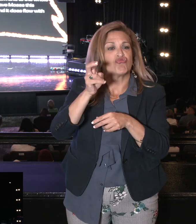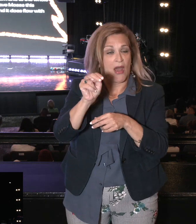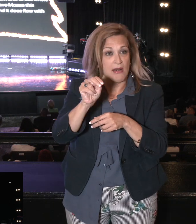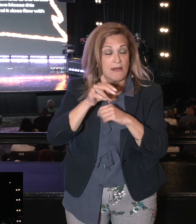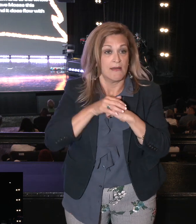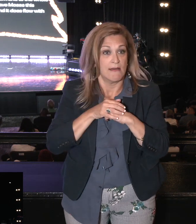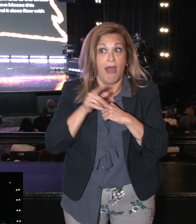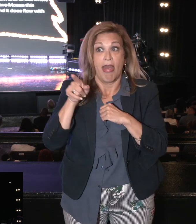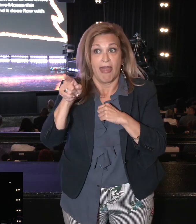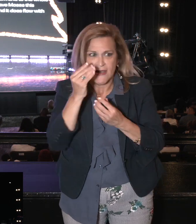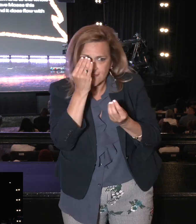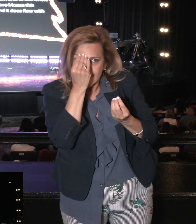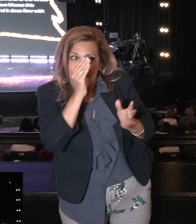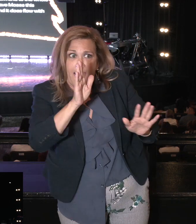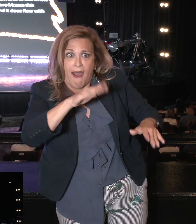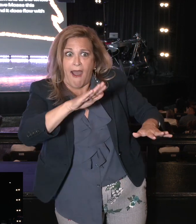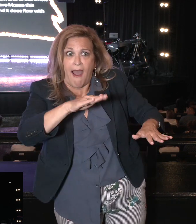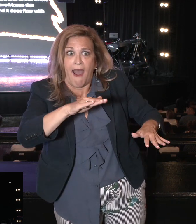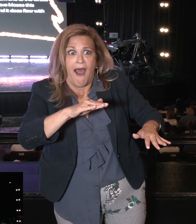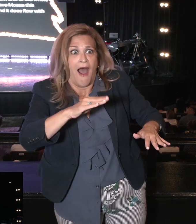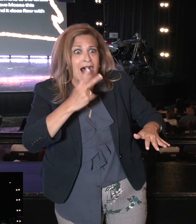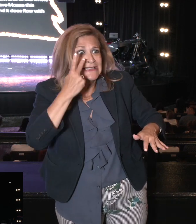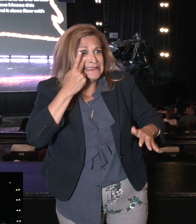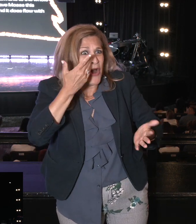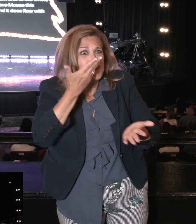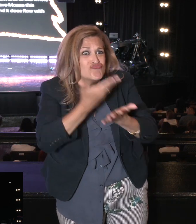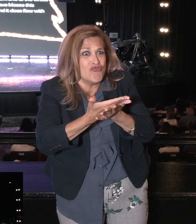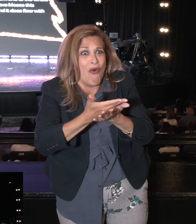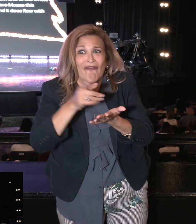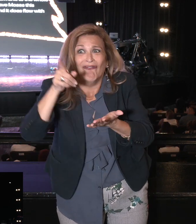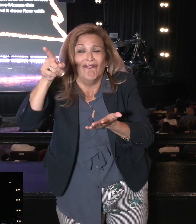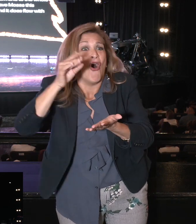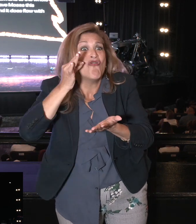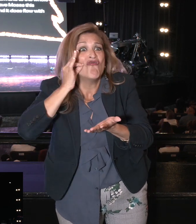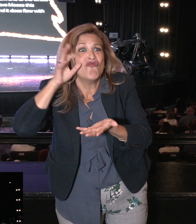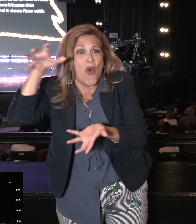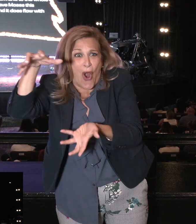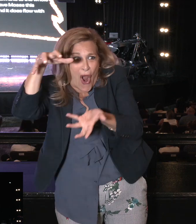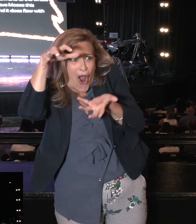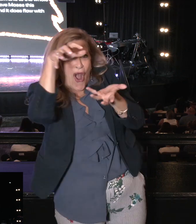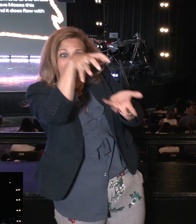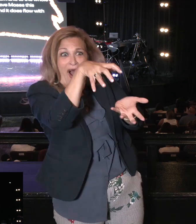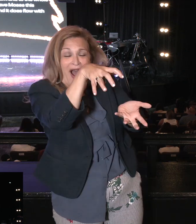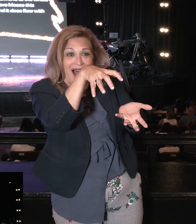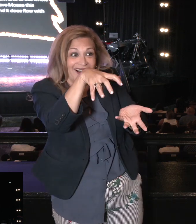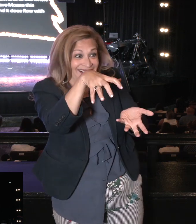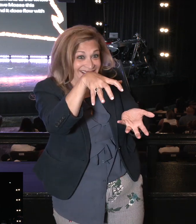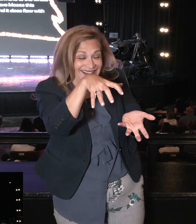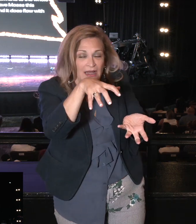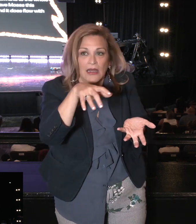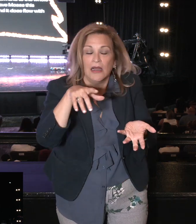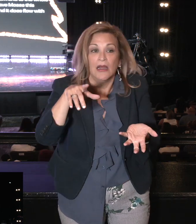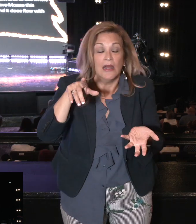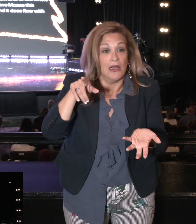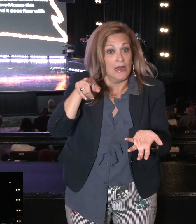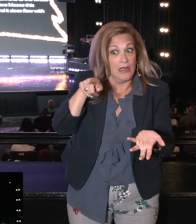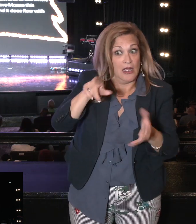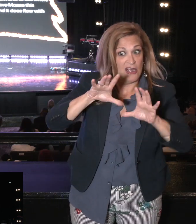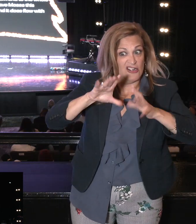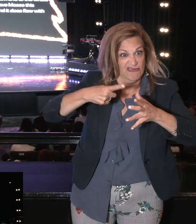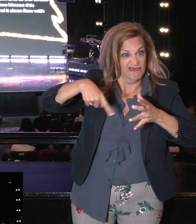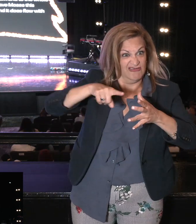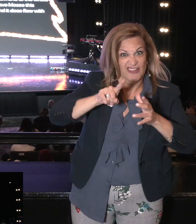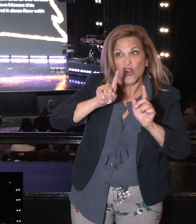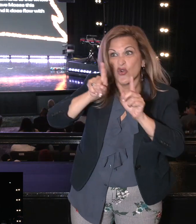and to the whole assembly and showed them the fruit of the land. They gave Moses this account. We went into the land to which you sent us, and it